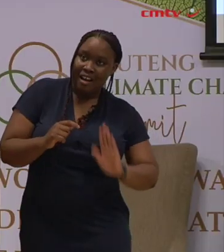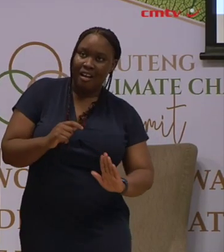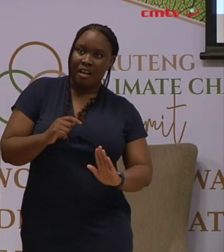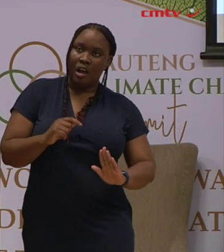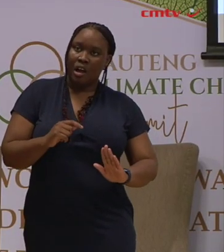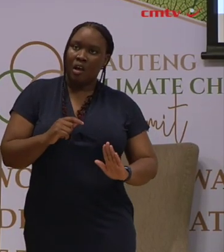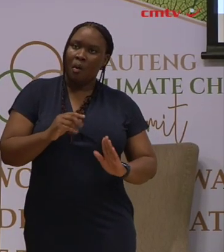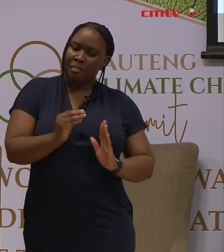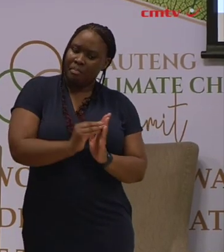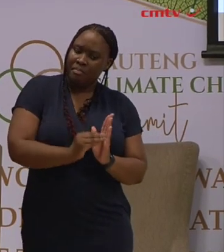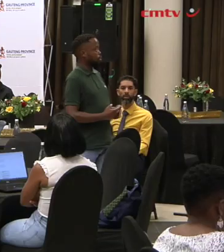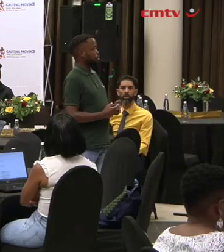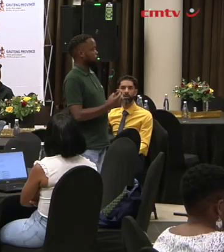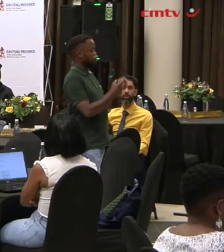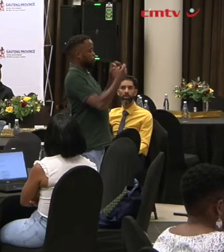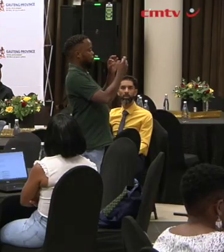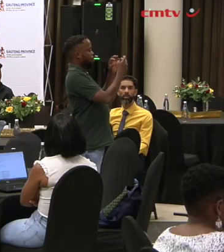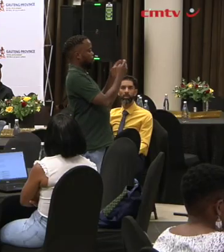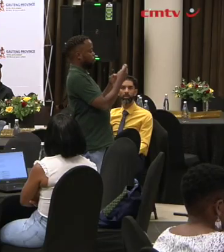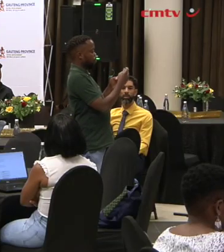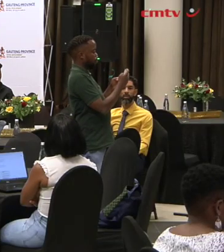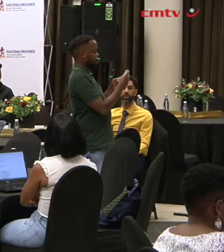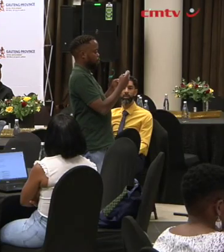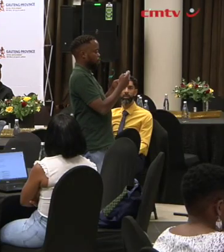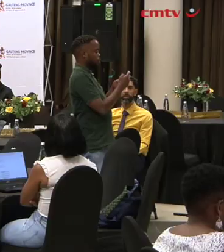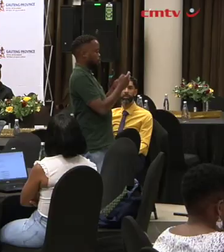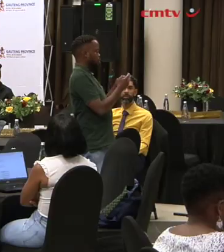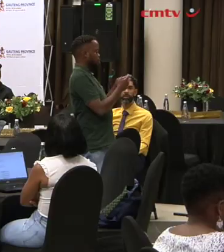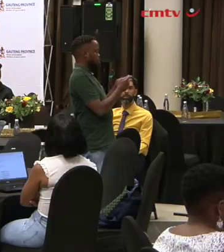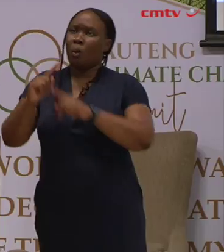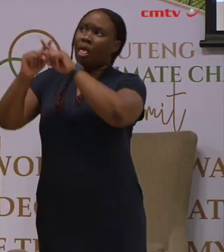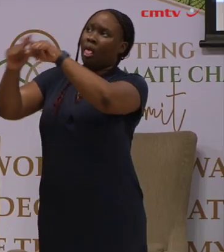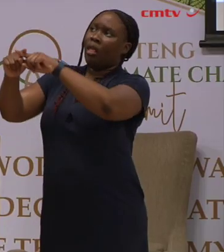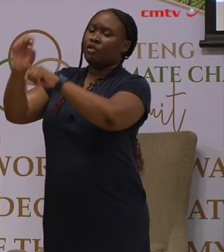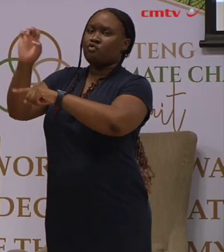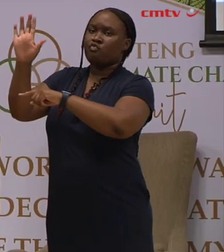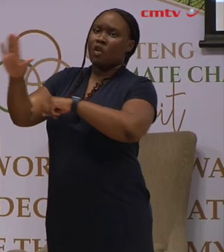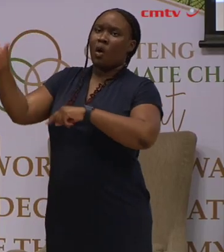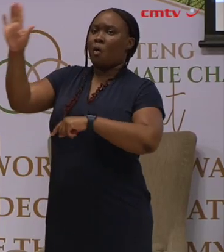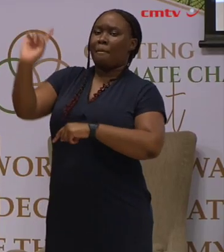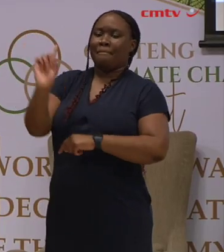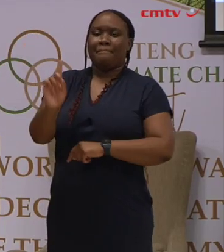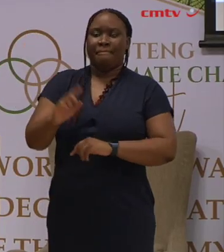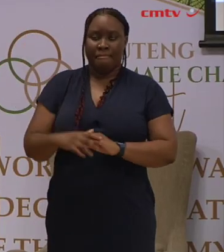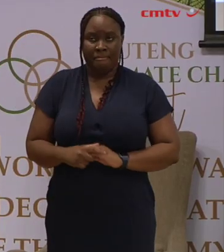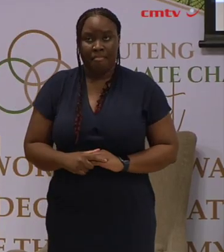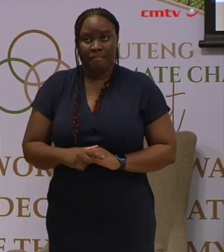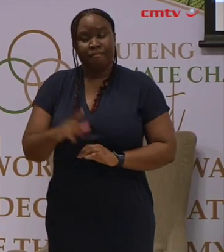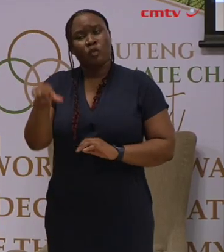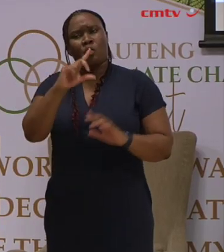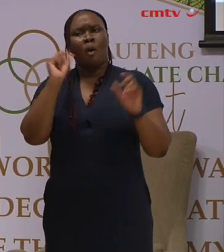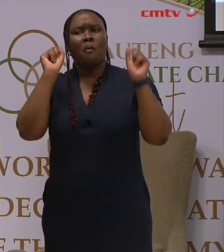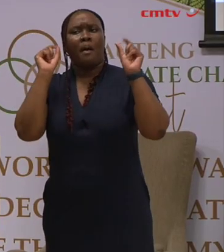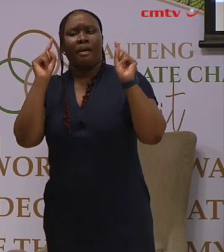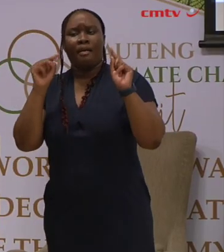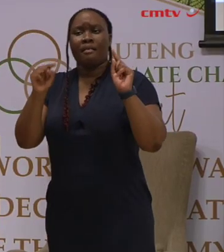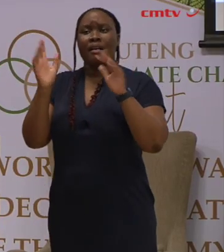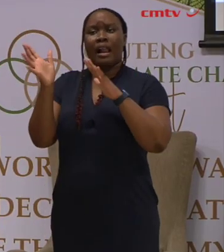of our country and the continent alike. As we all know that climate change